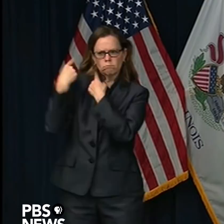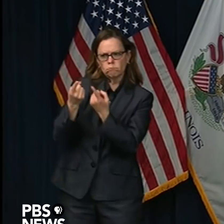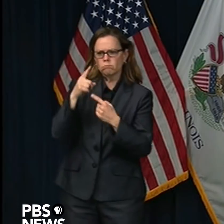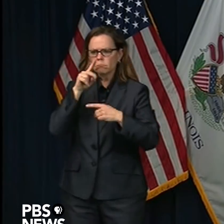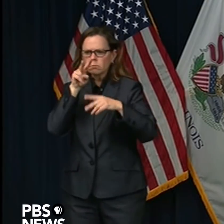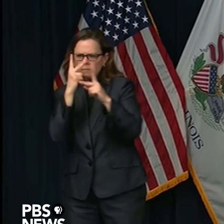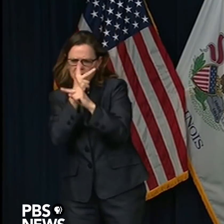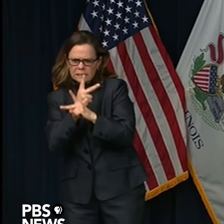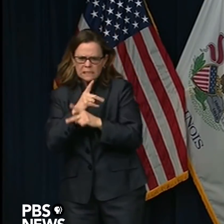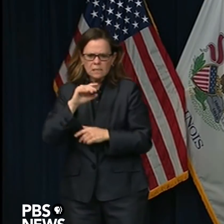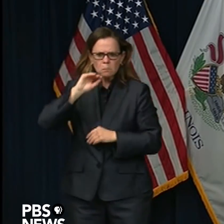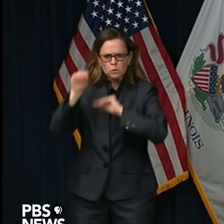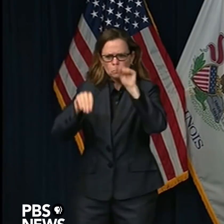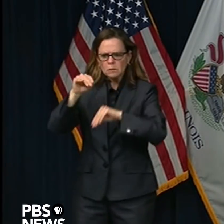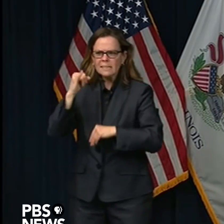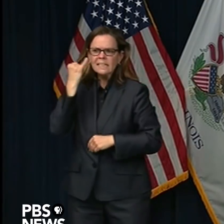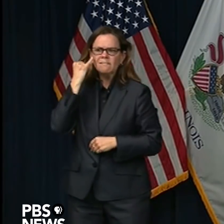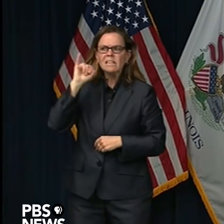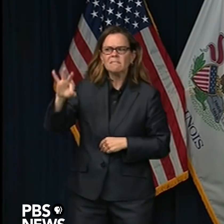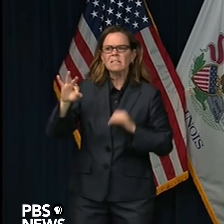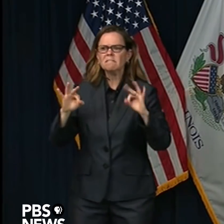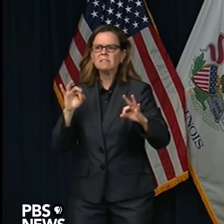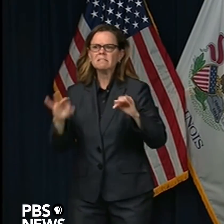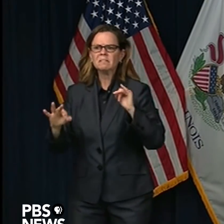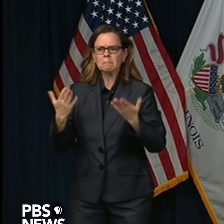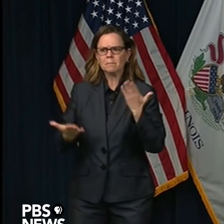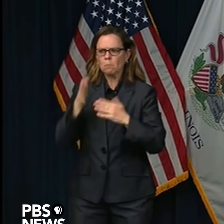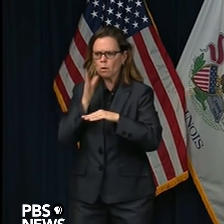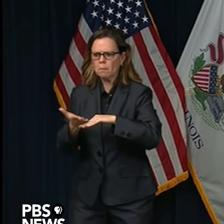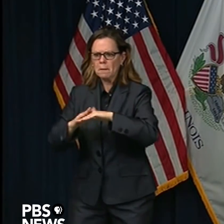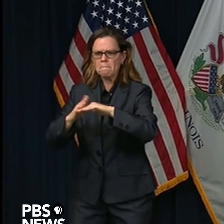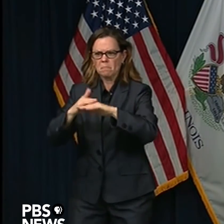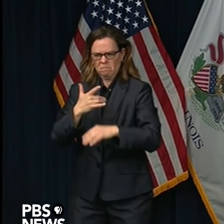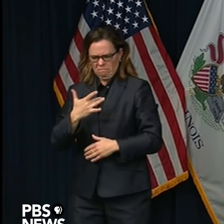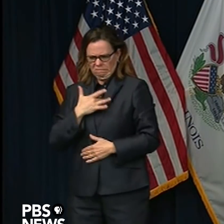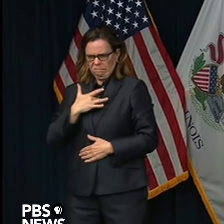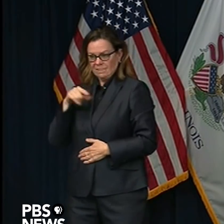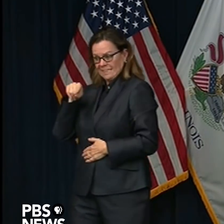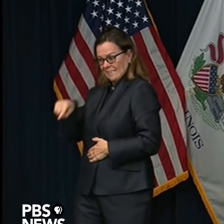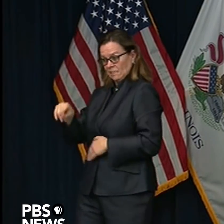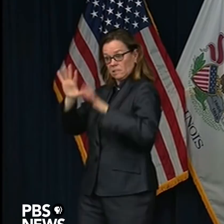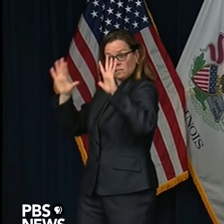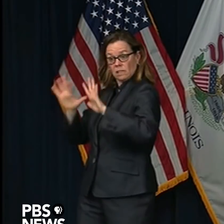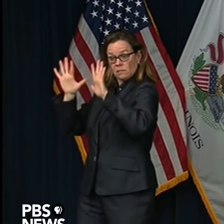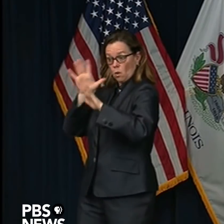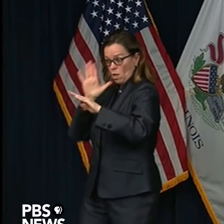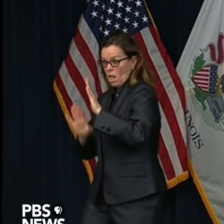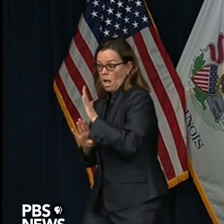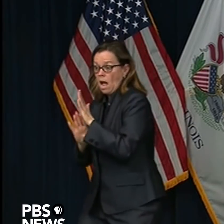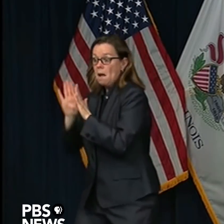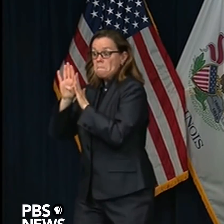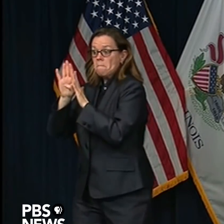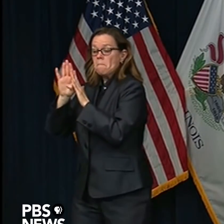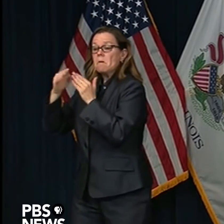about half of what's been predicted, I have two questions. Is the governor concerned that the public may throw caution to the wind and ignore the stay-at-home order? And